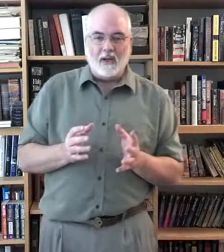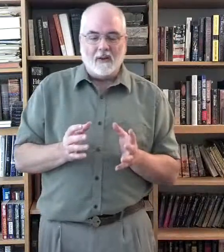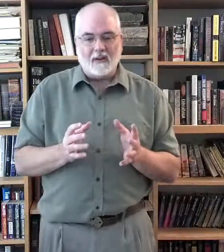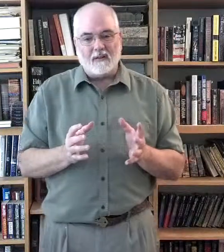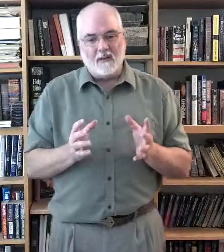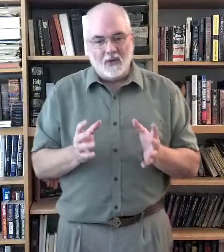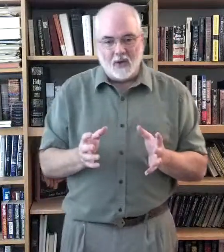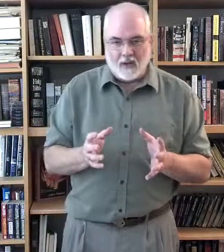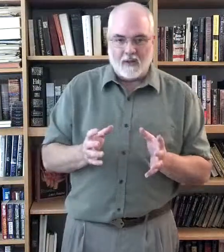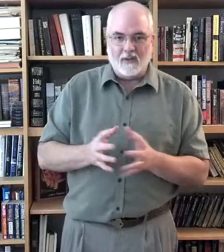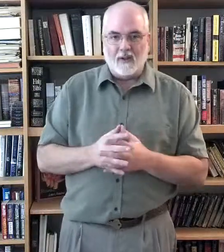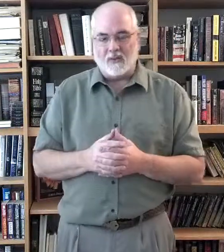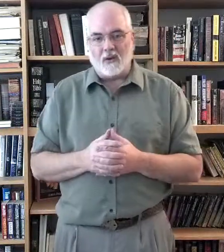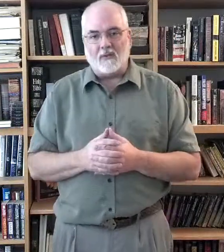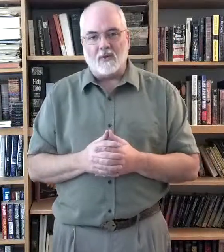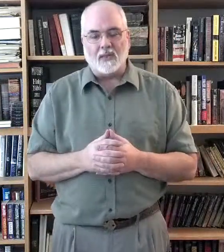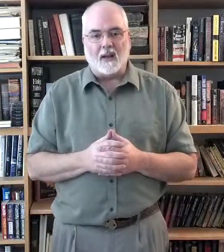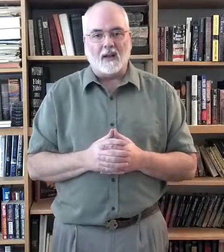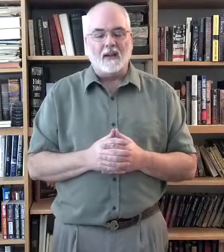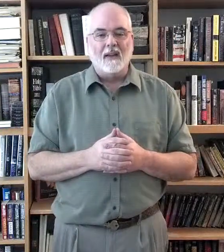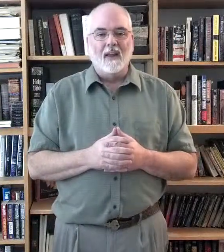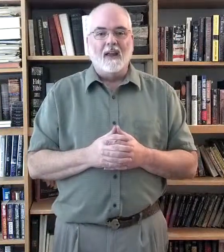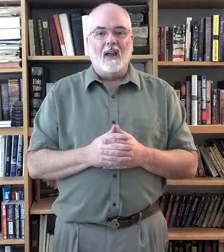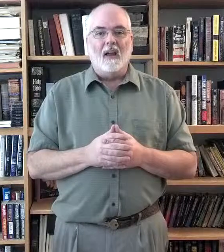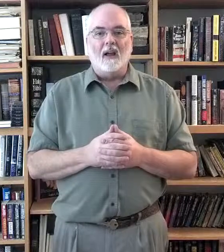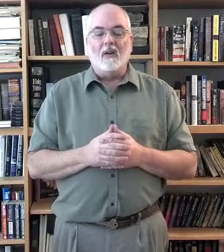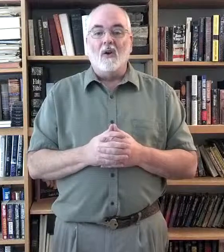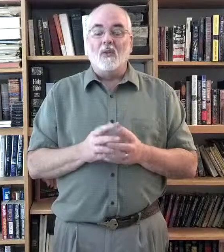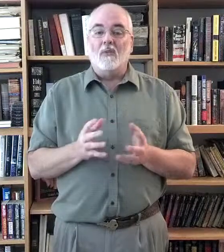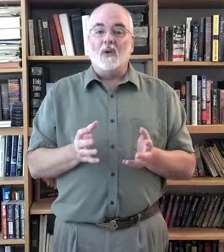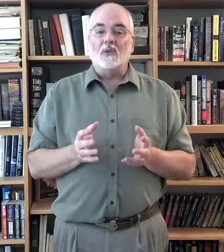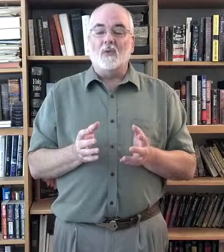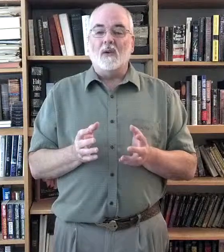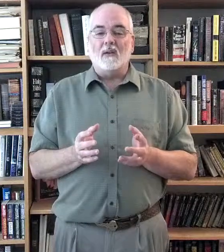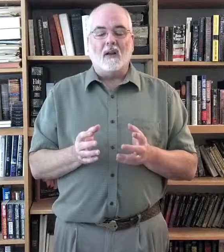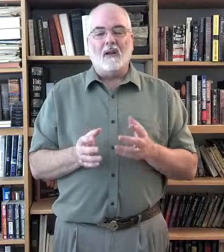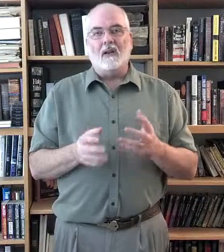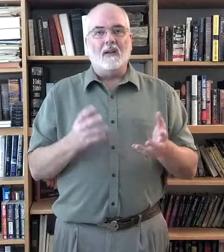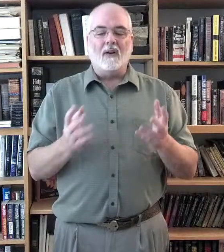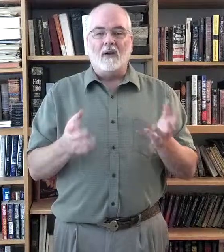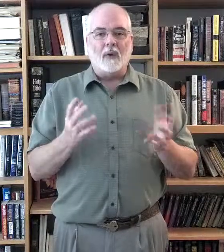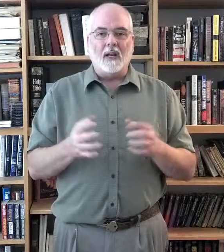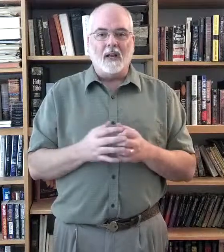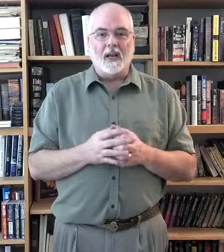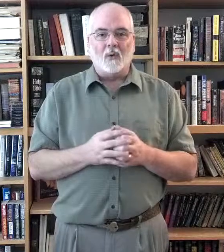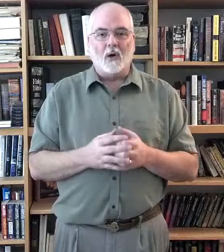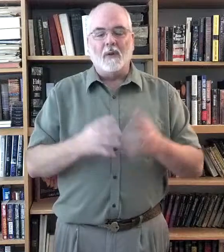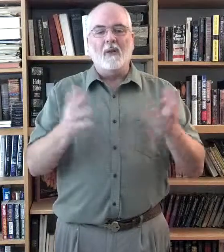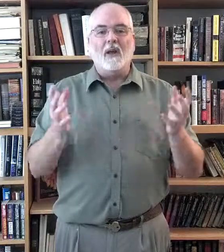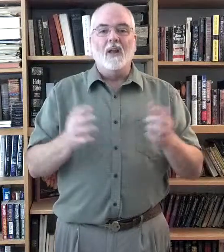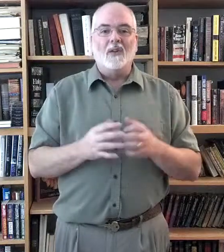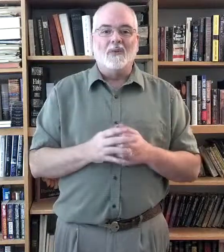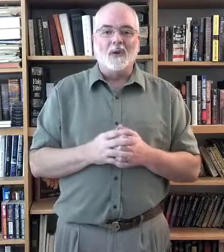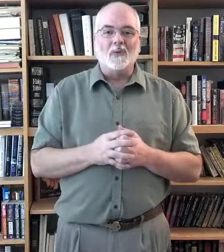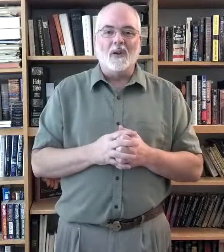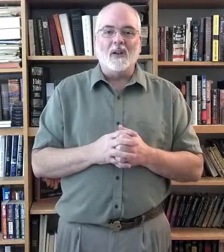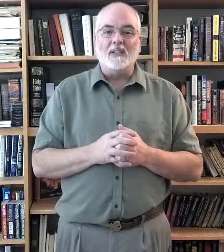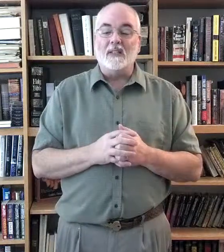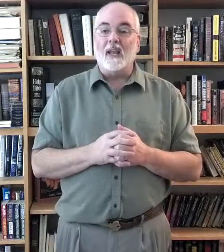good this year for signing. The first one, and they're not really in any kind of order, but anyway. The first one is Days